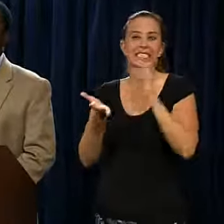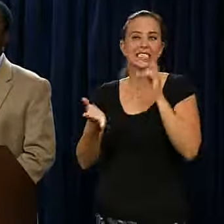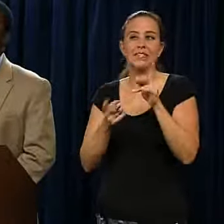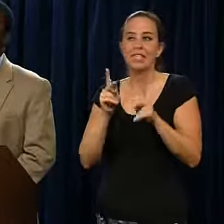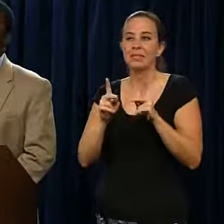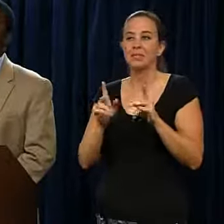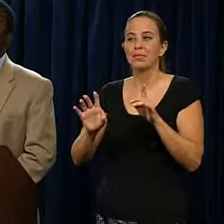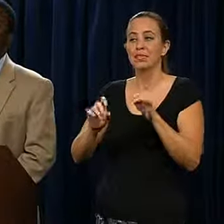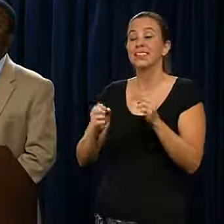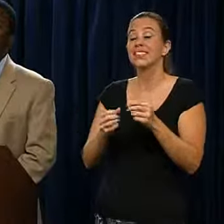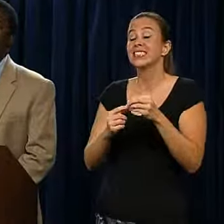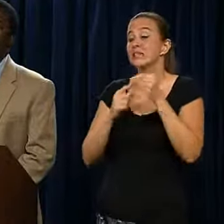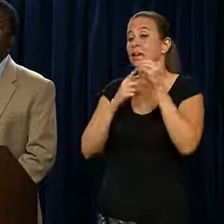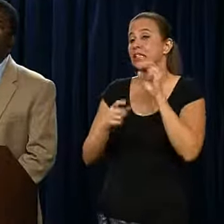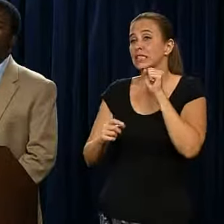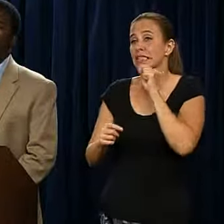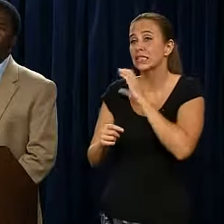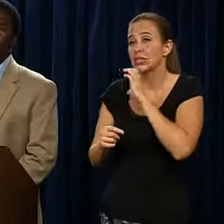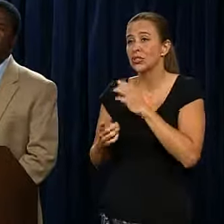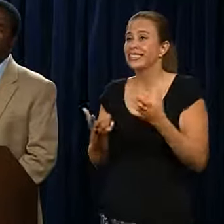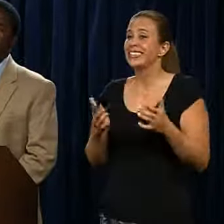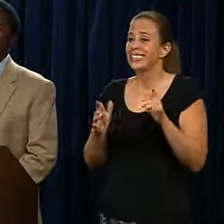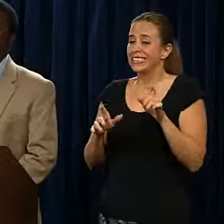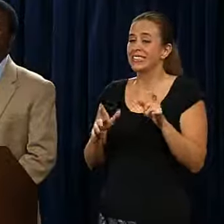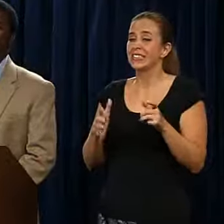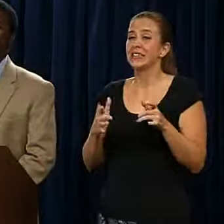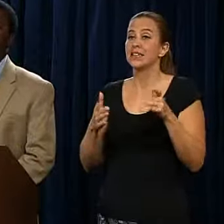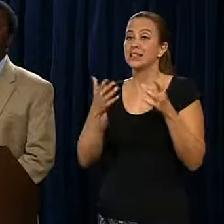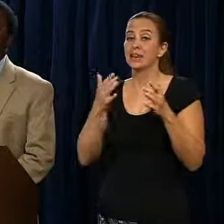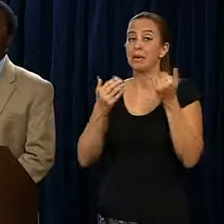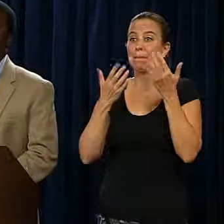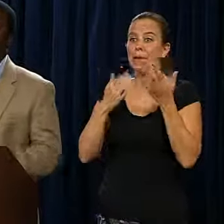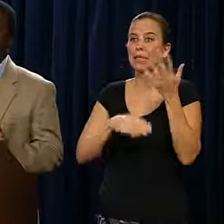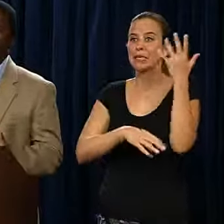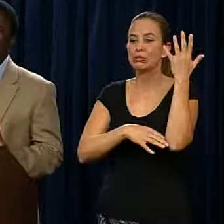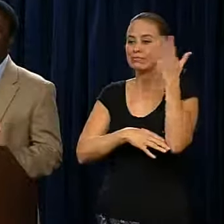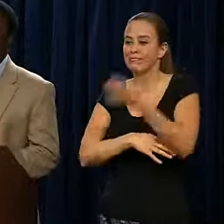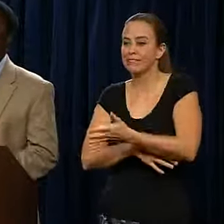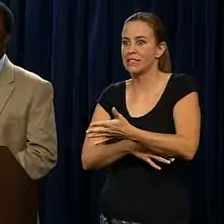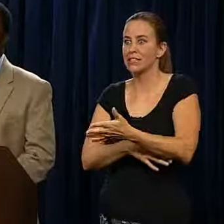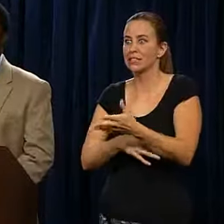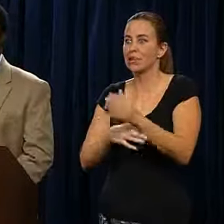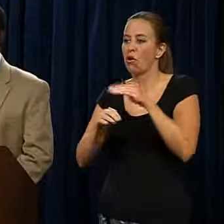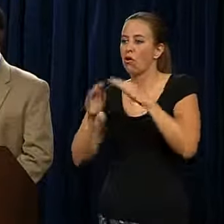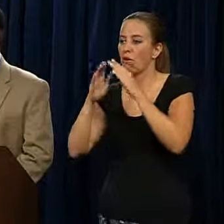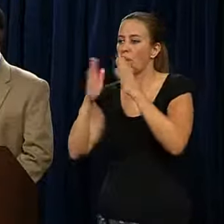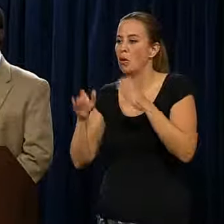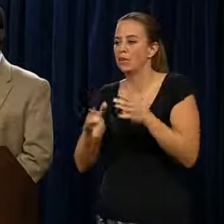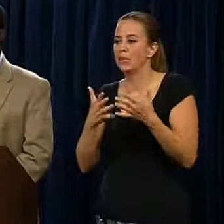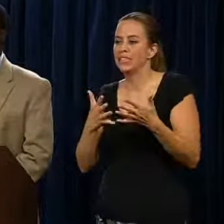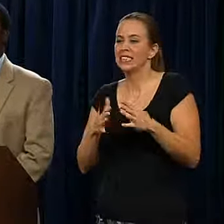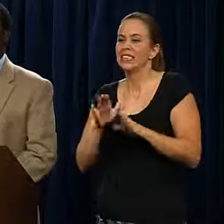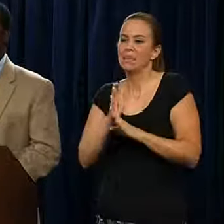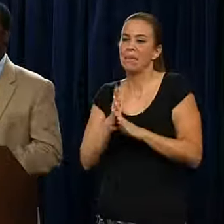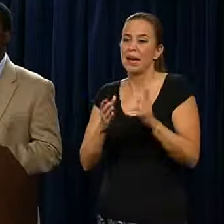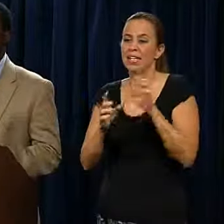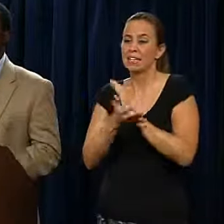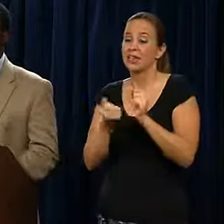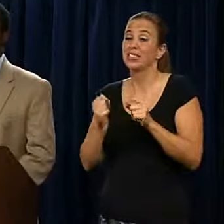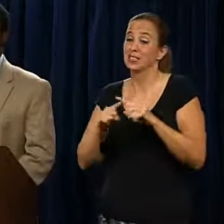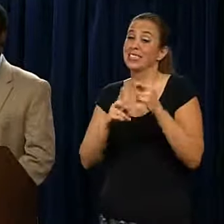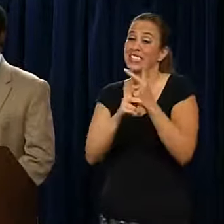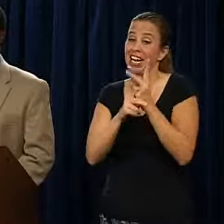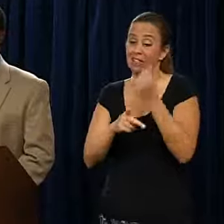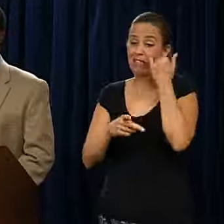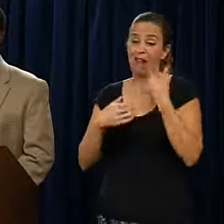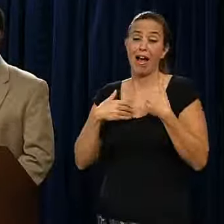about, who may, a tree limb may have falled on a home and did some minor damage. Just be careful if you're going to get a